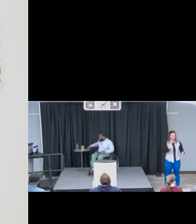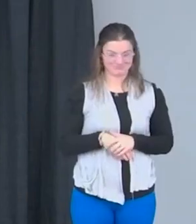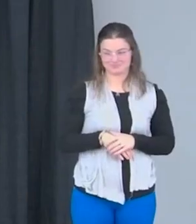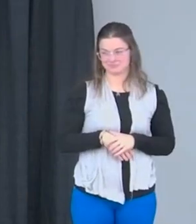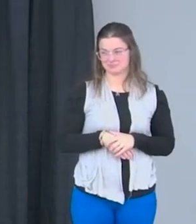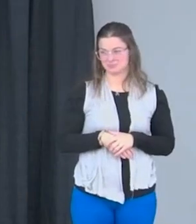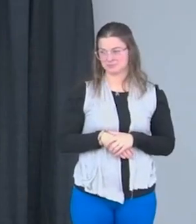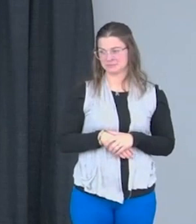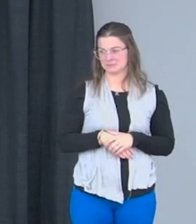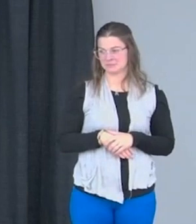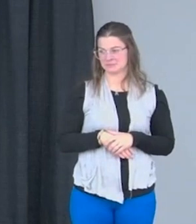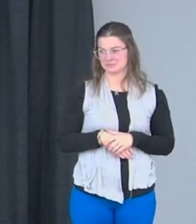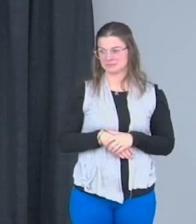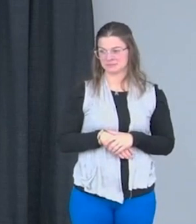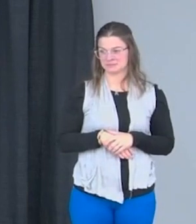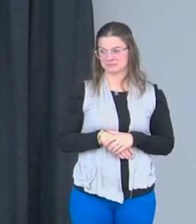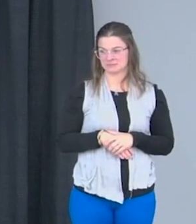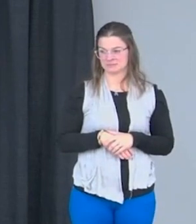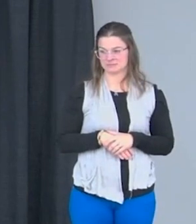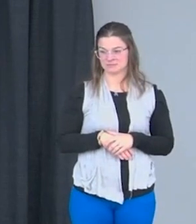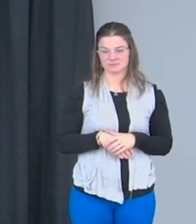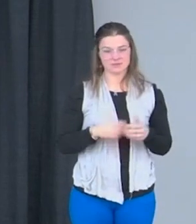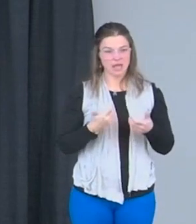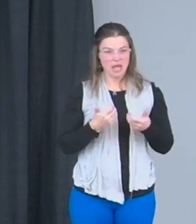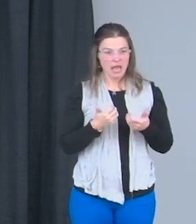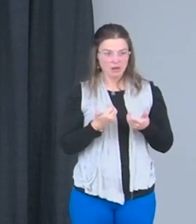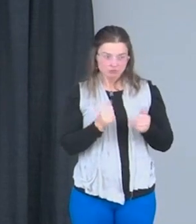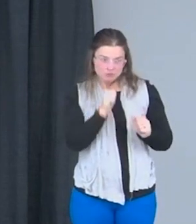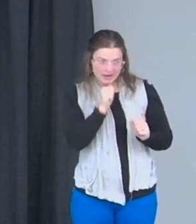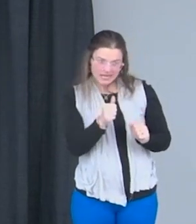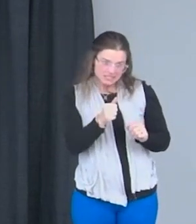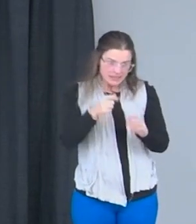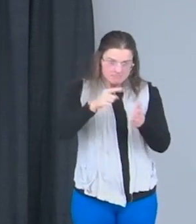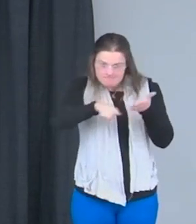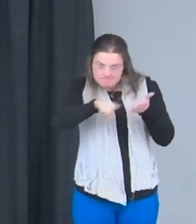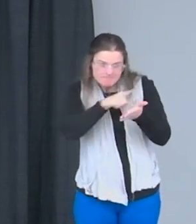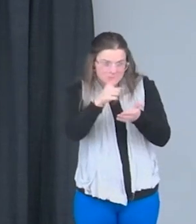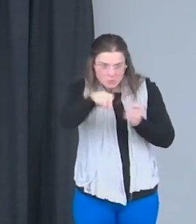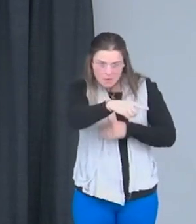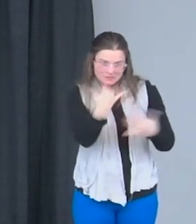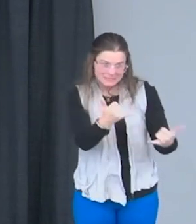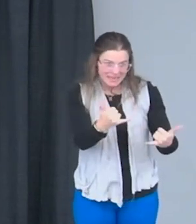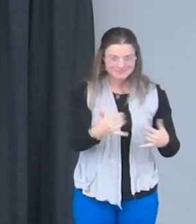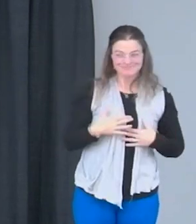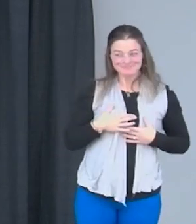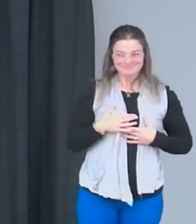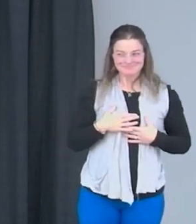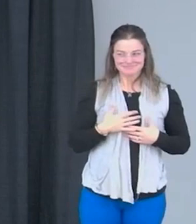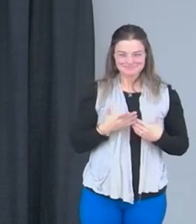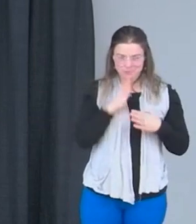you. I try not to be so hard on you guys today. I'll just point. All right.